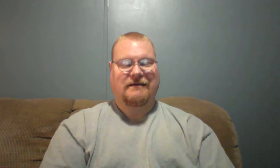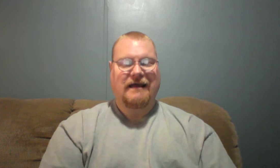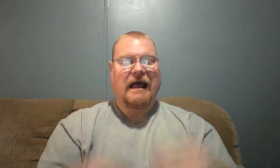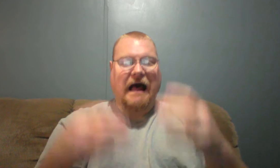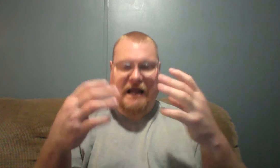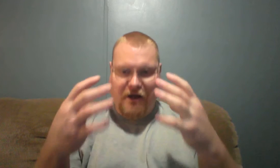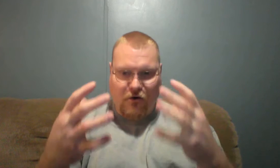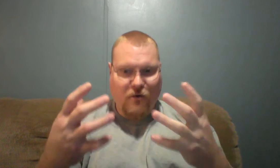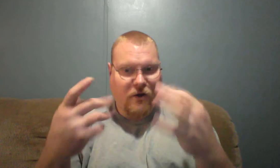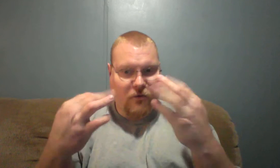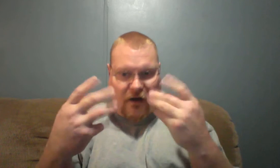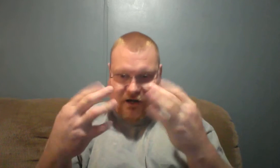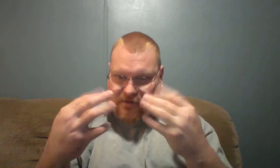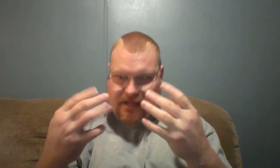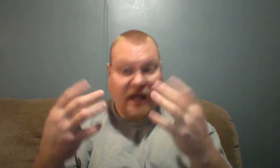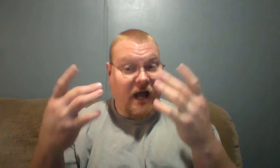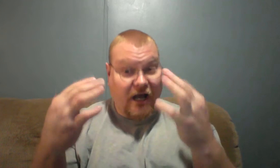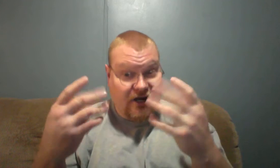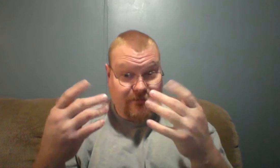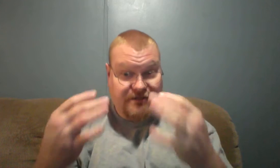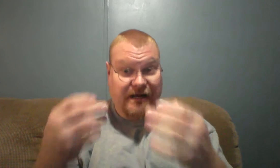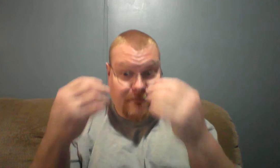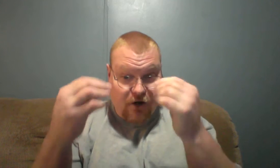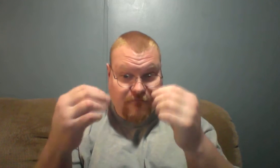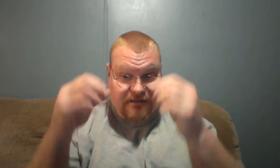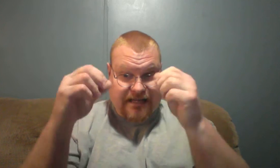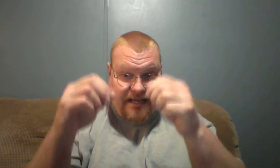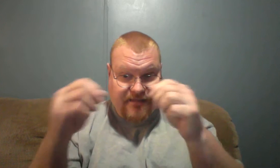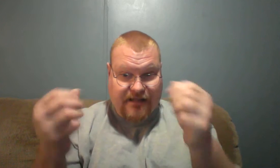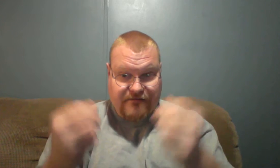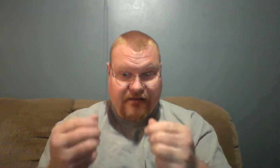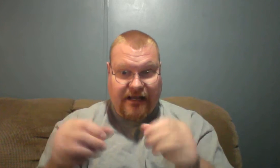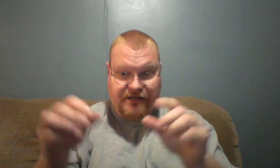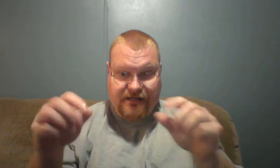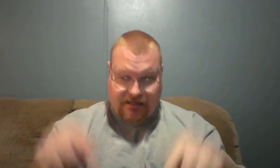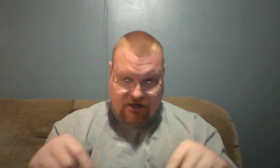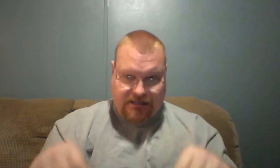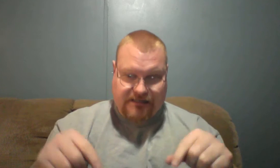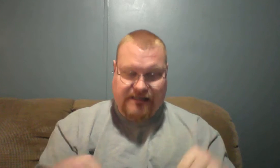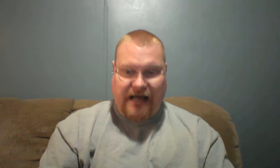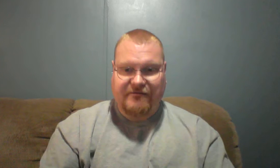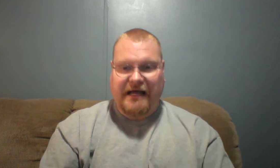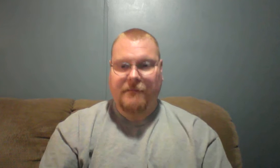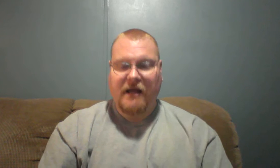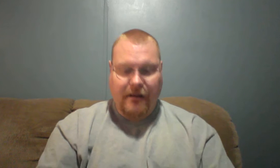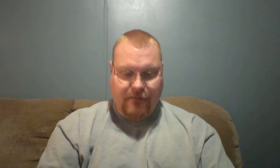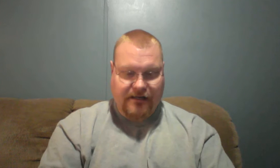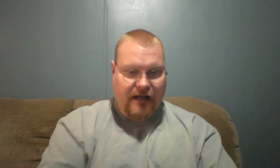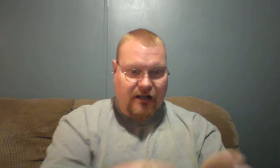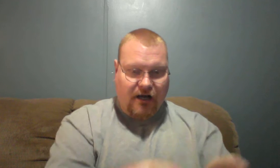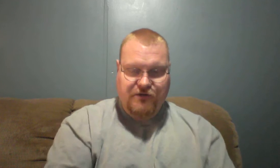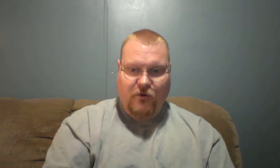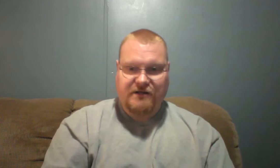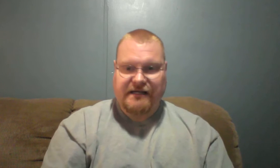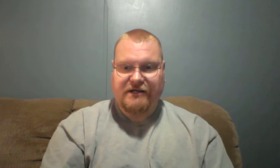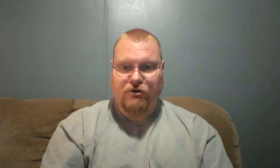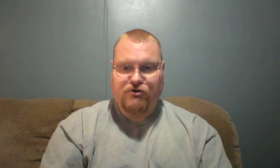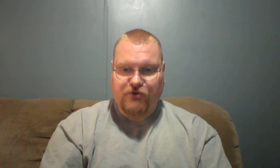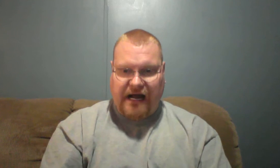I know we're not going to be 100% perfect in this flesh during this lifetime. But God's word said to strive